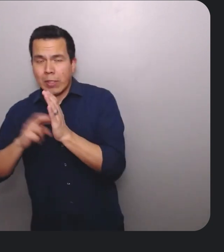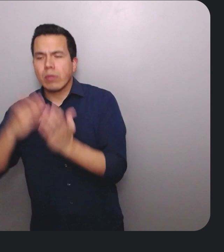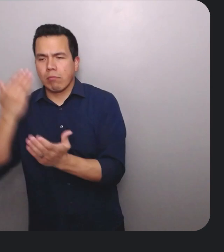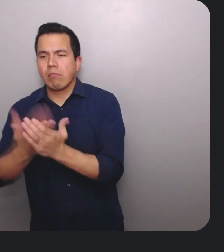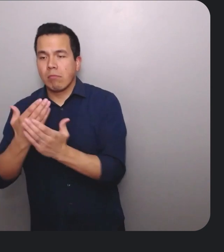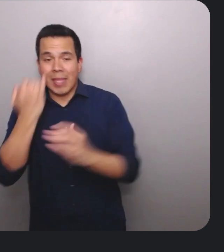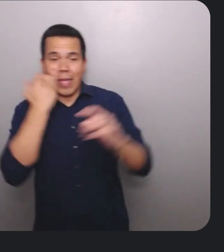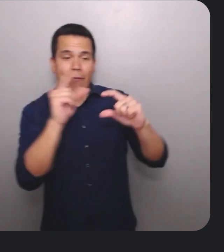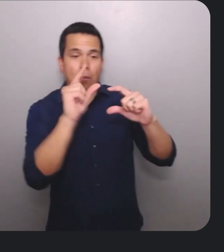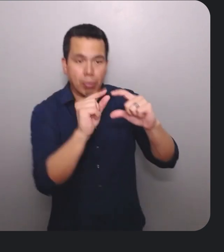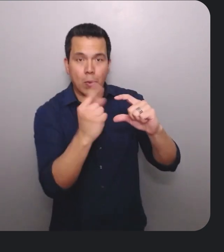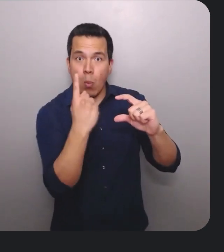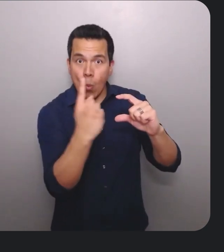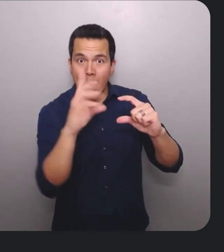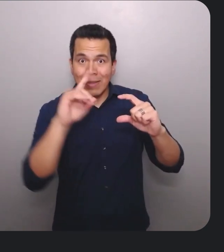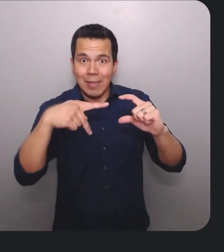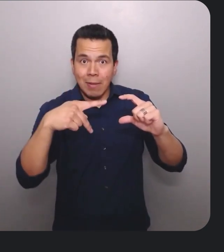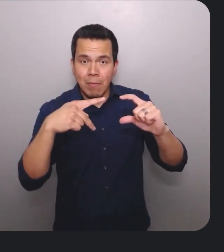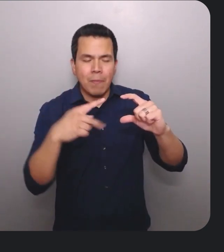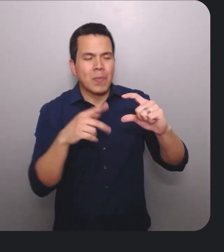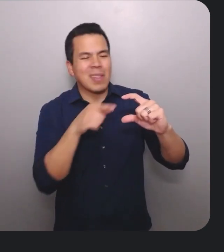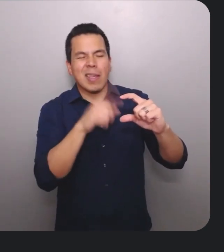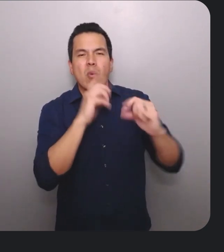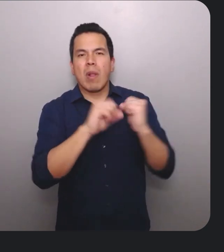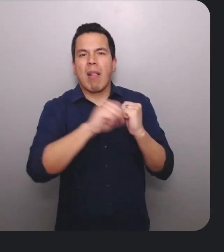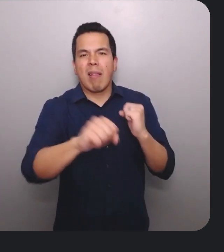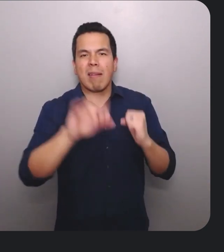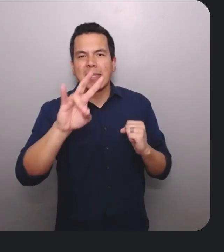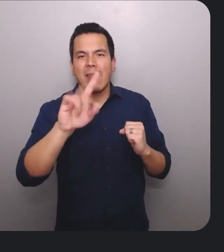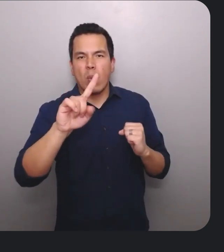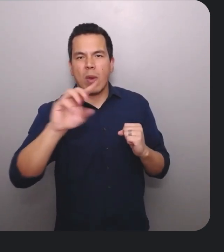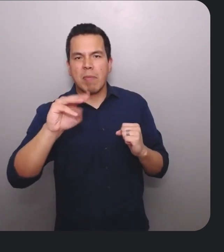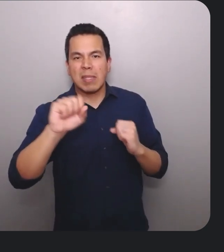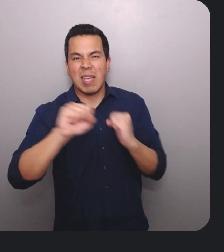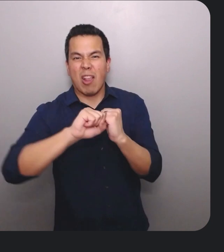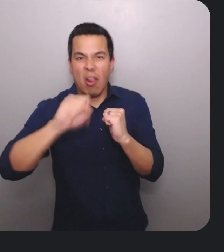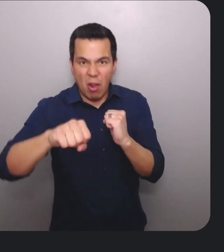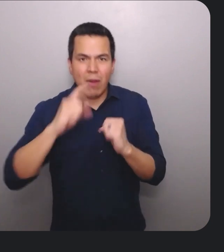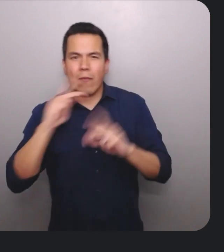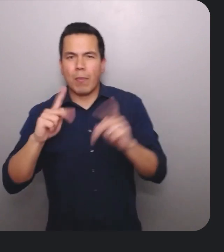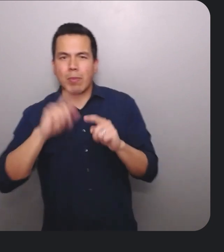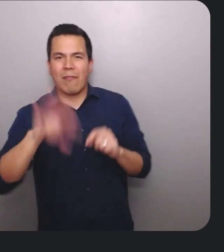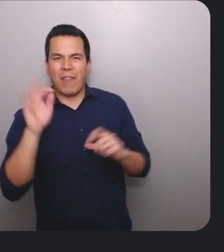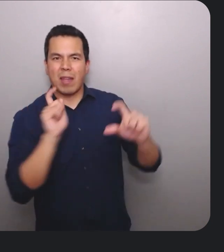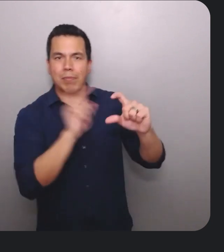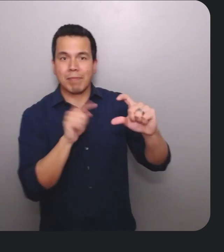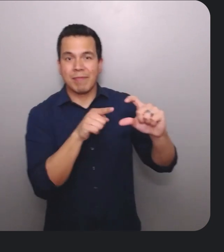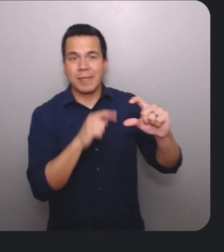conducted, we can tell you that if you decrease that thickness of the ring by one dip, it will take about 71 milliseconds longer for people to